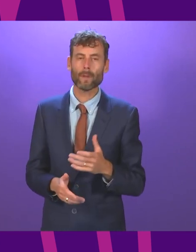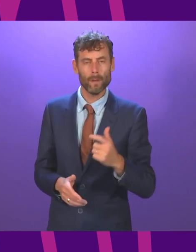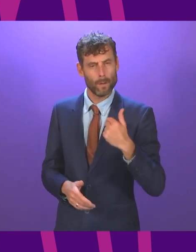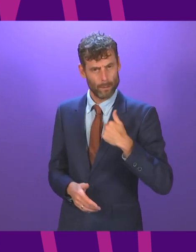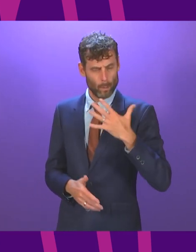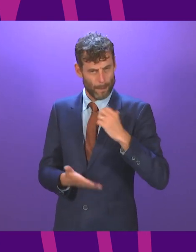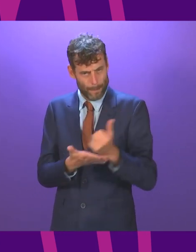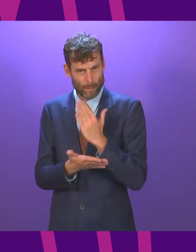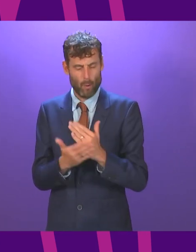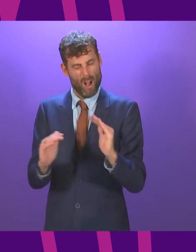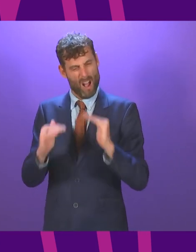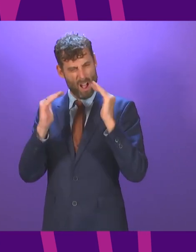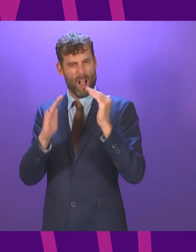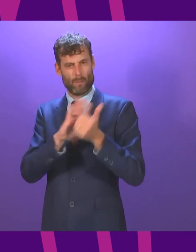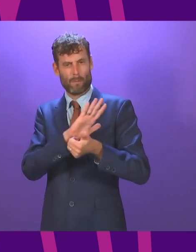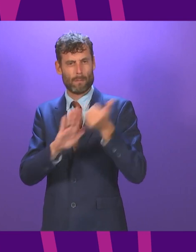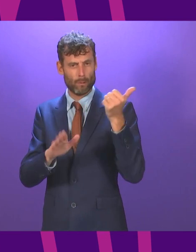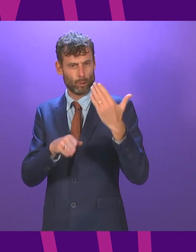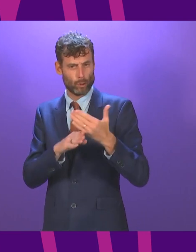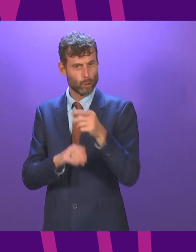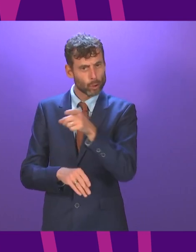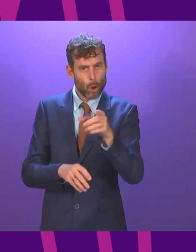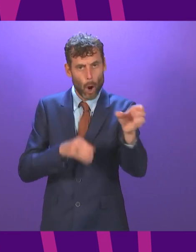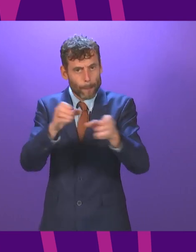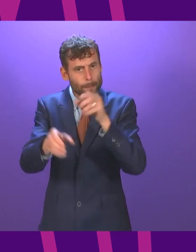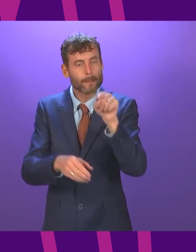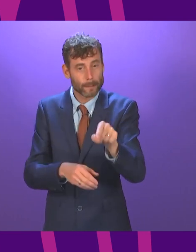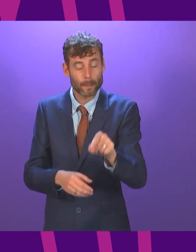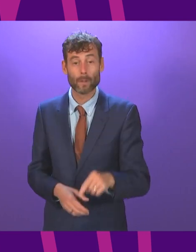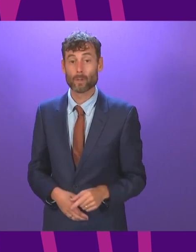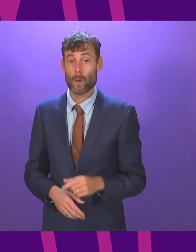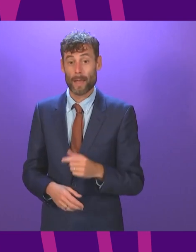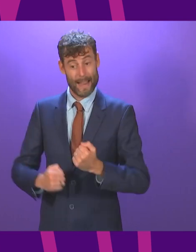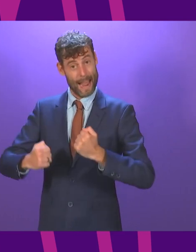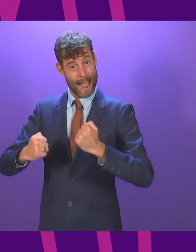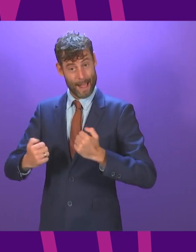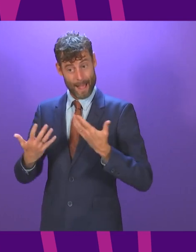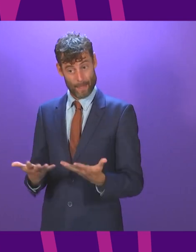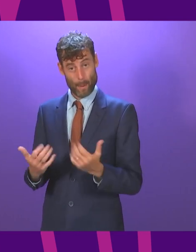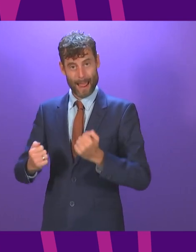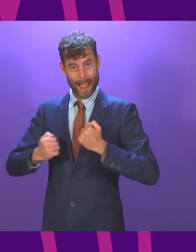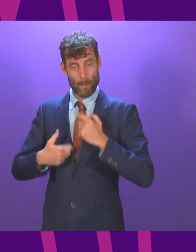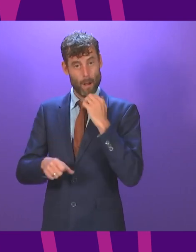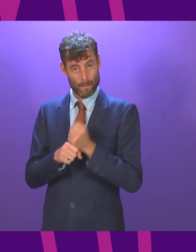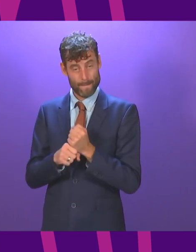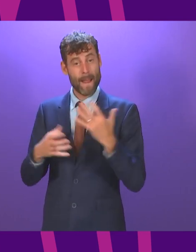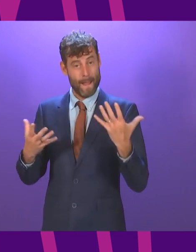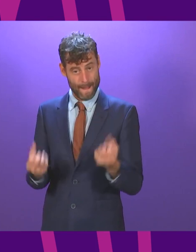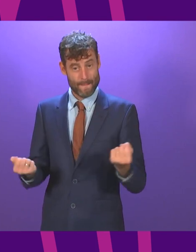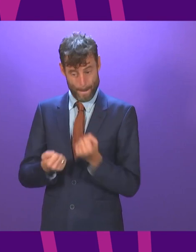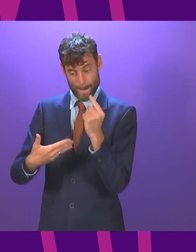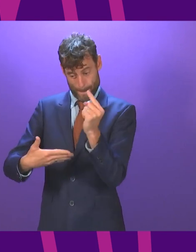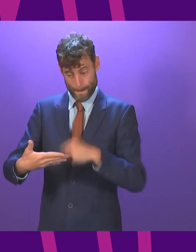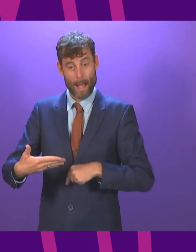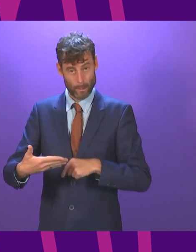quality jobs so within this agreement within our devolved powers the plans are ambitious and wide reaching but it is